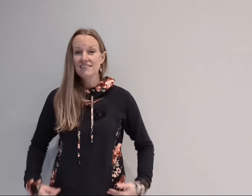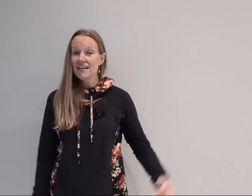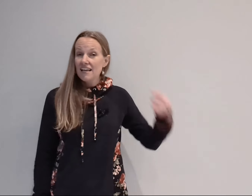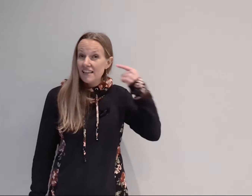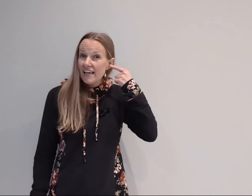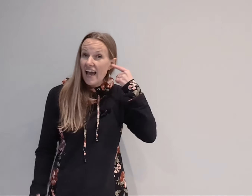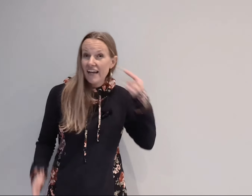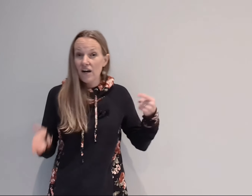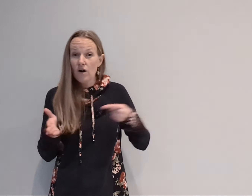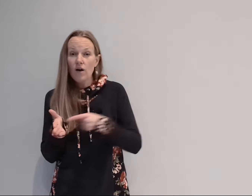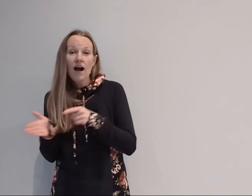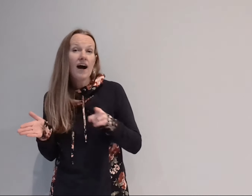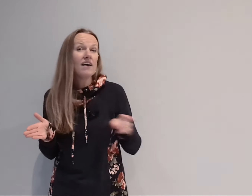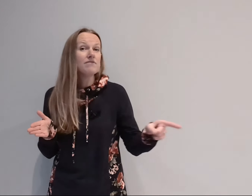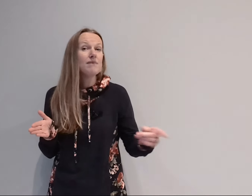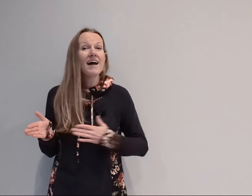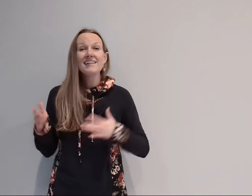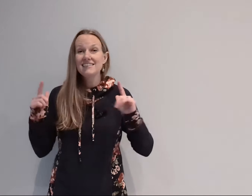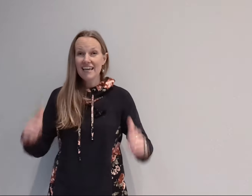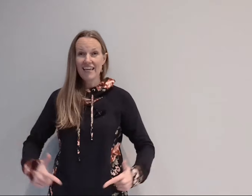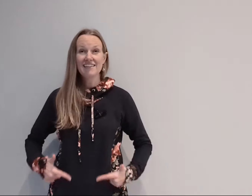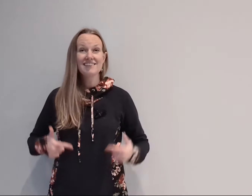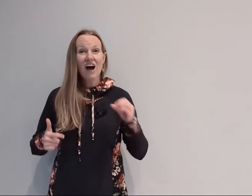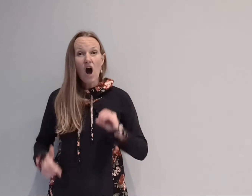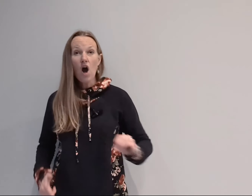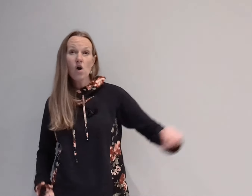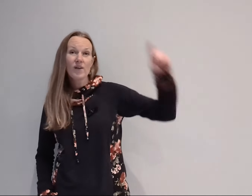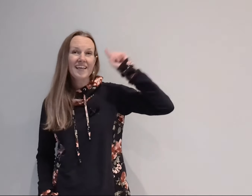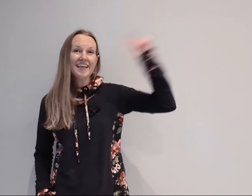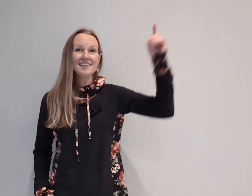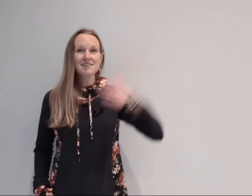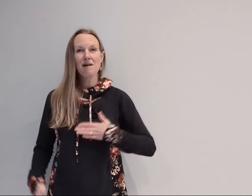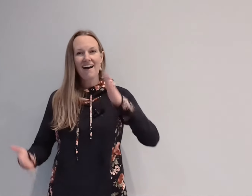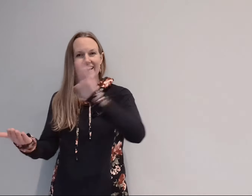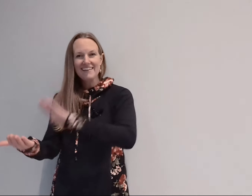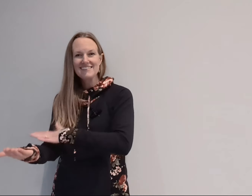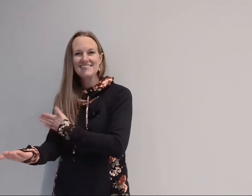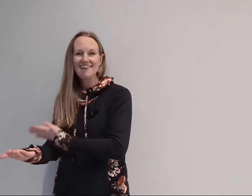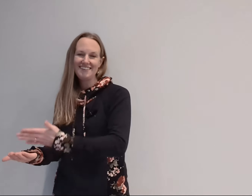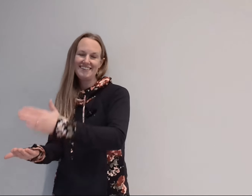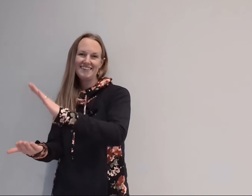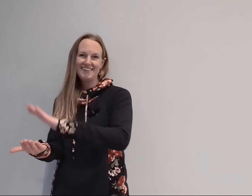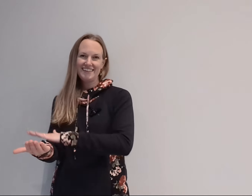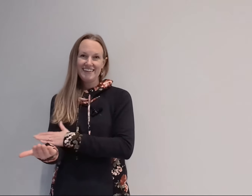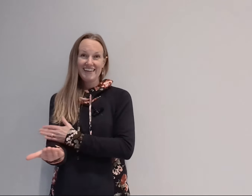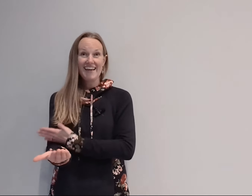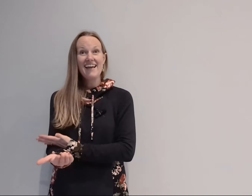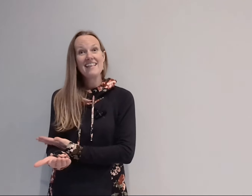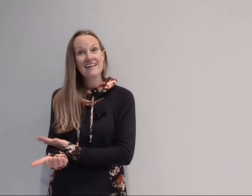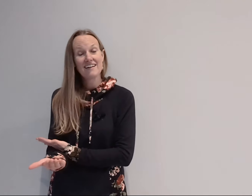the echo of my days oh he is my song hey and then